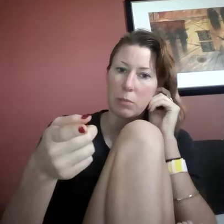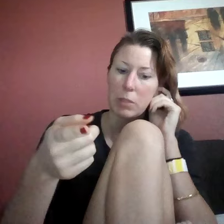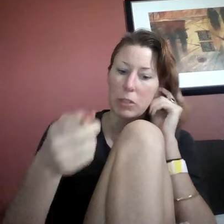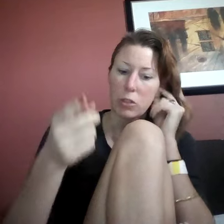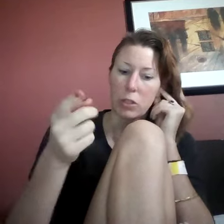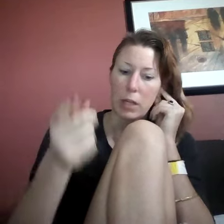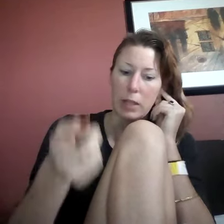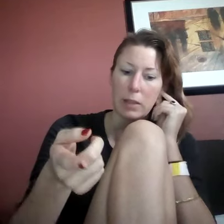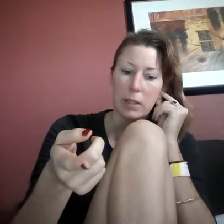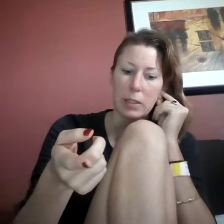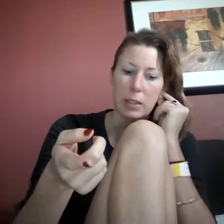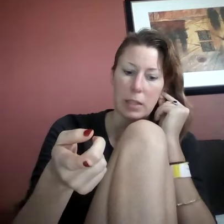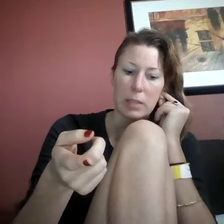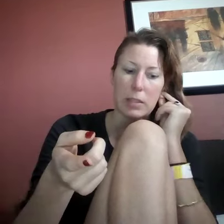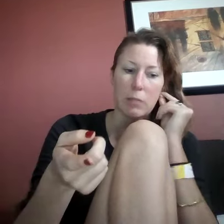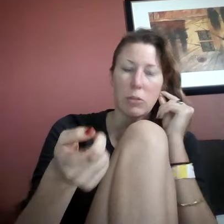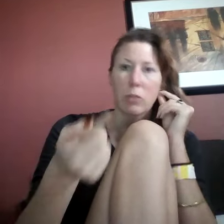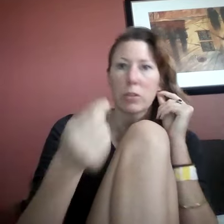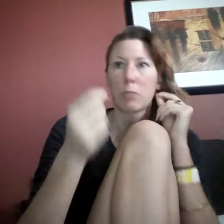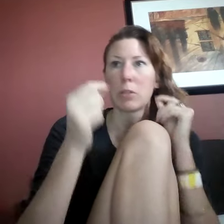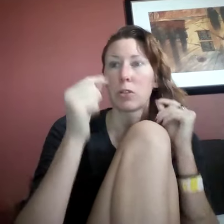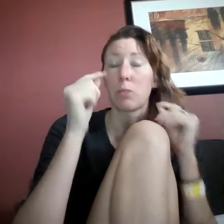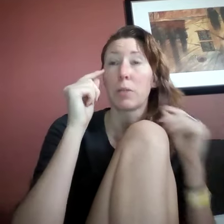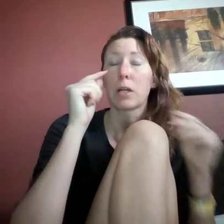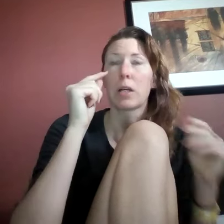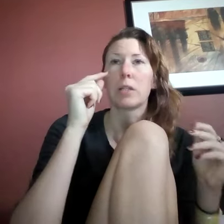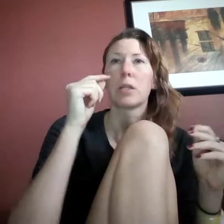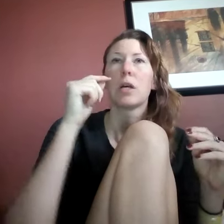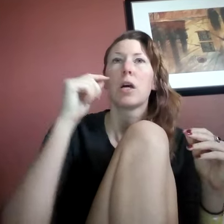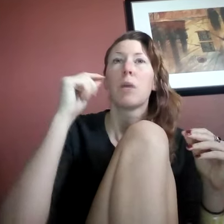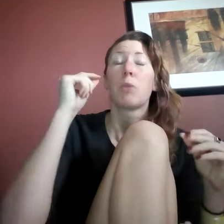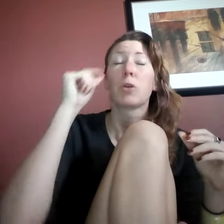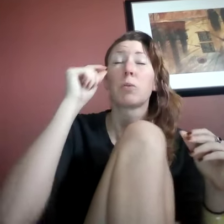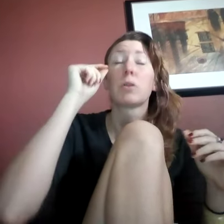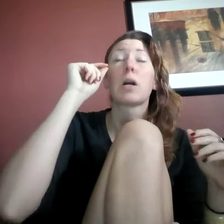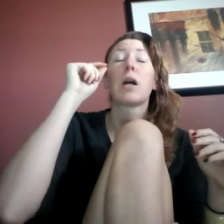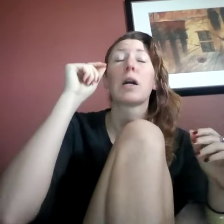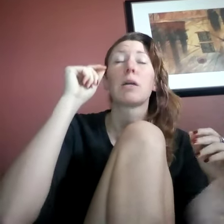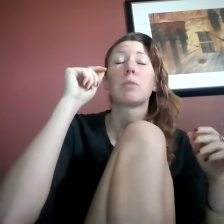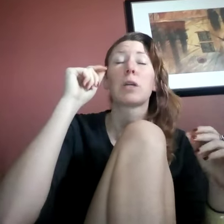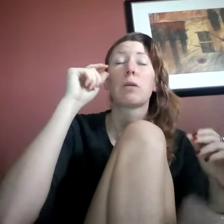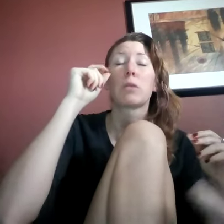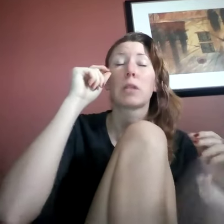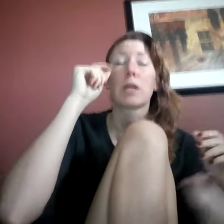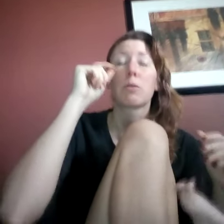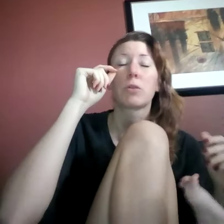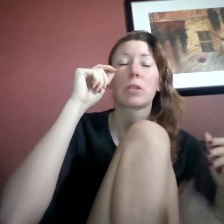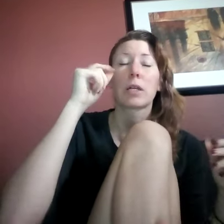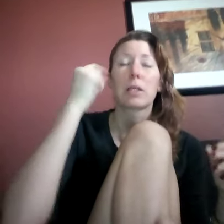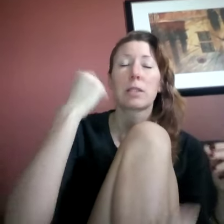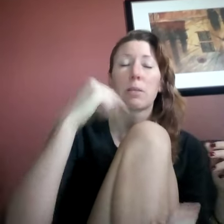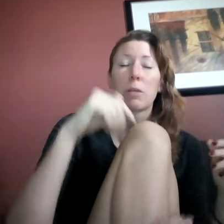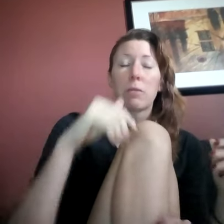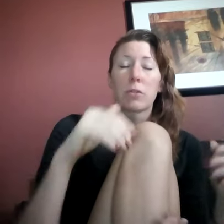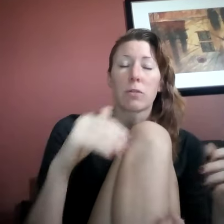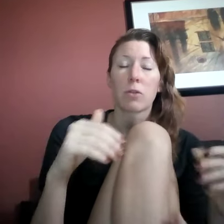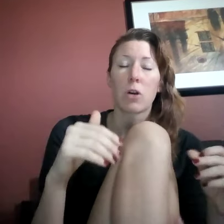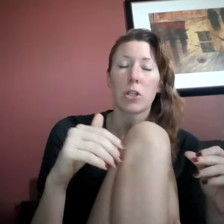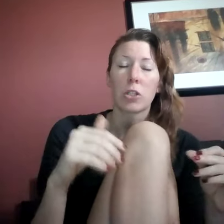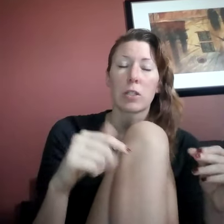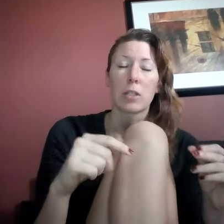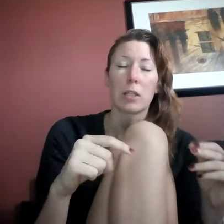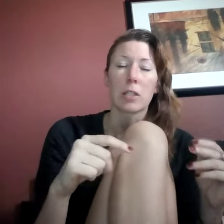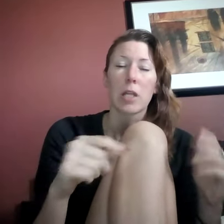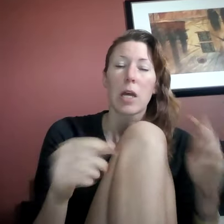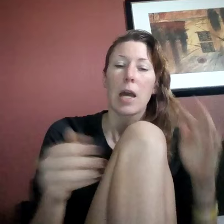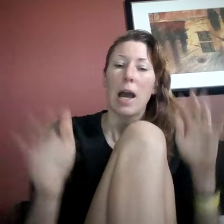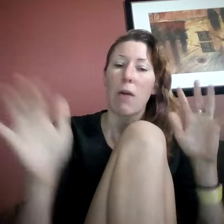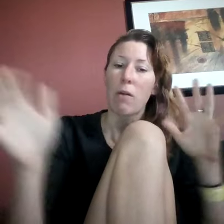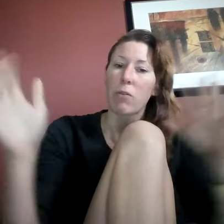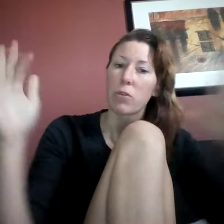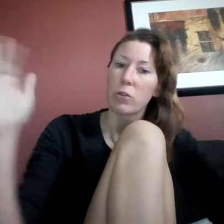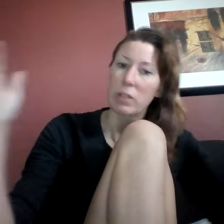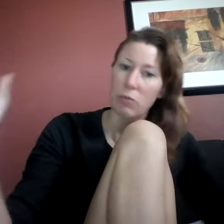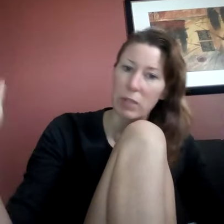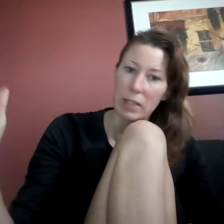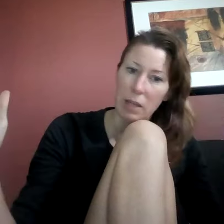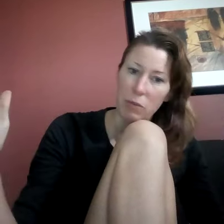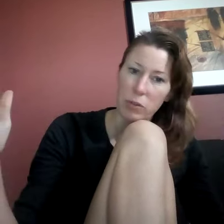administered, and I think that that same drug was administered because multiple times I was able to get some levels of consciousness. However, there are different levels